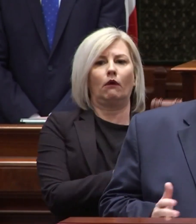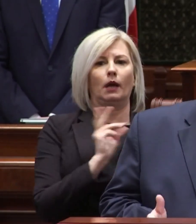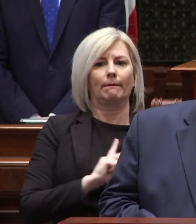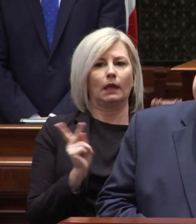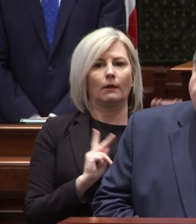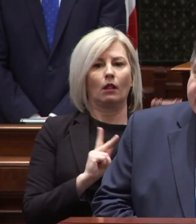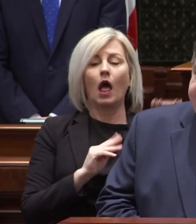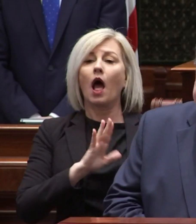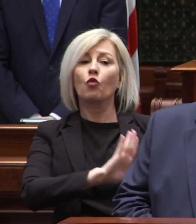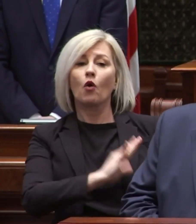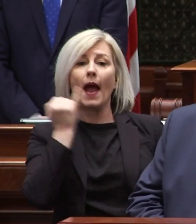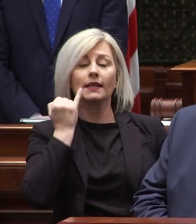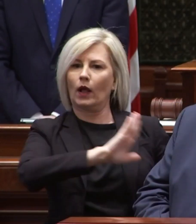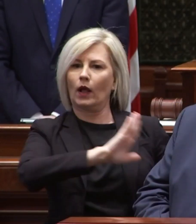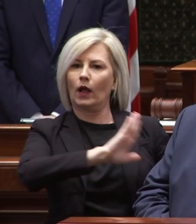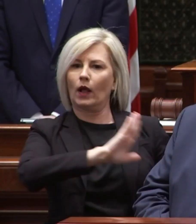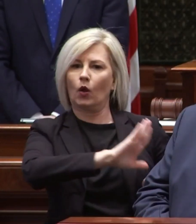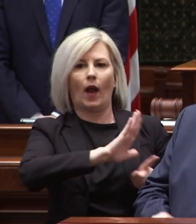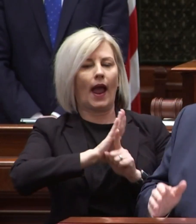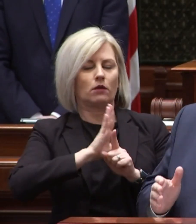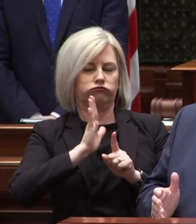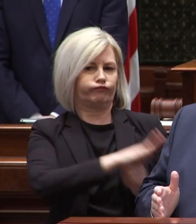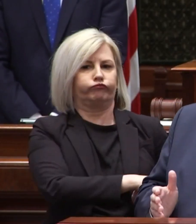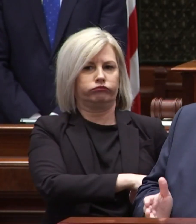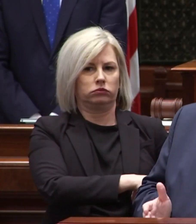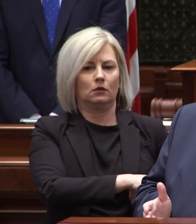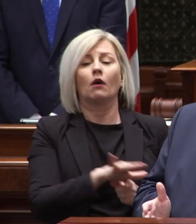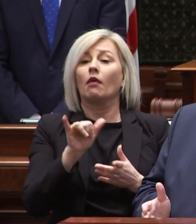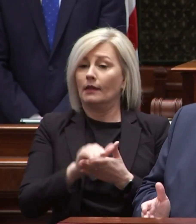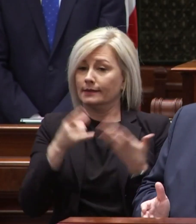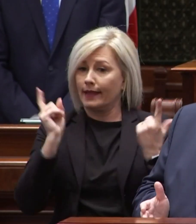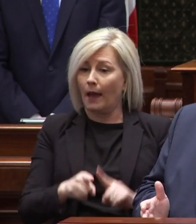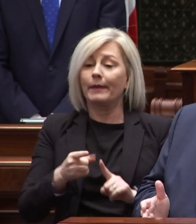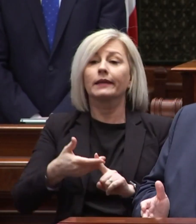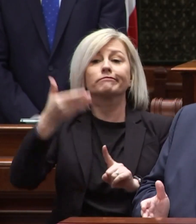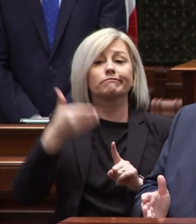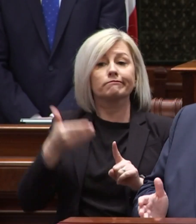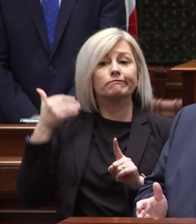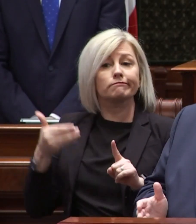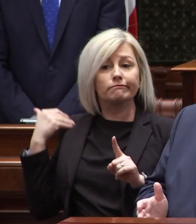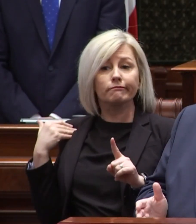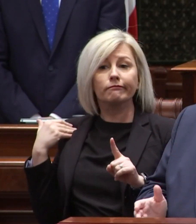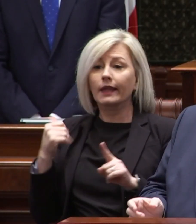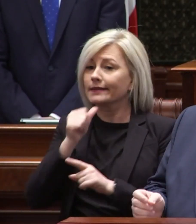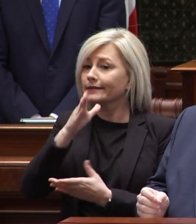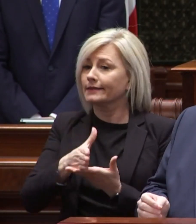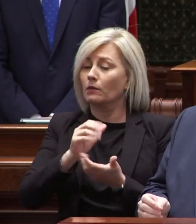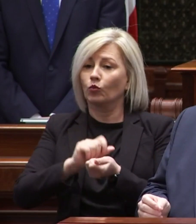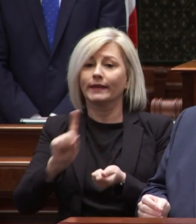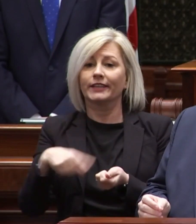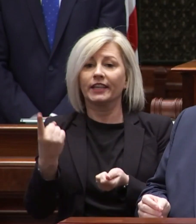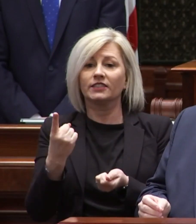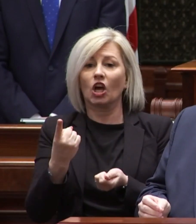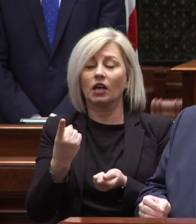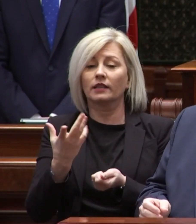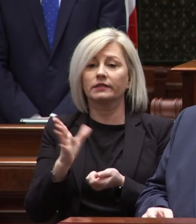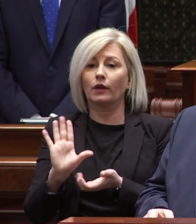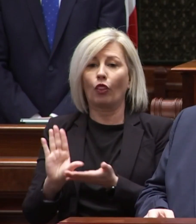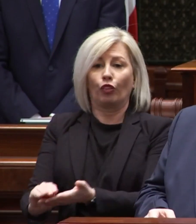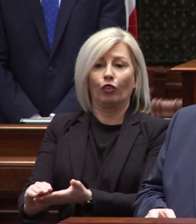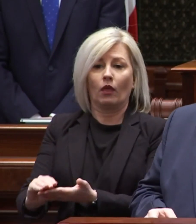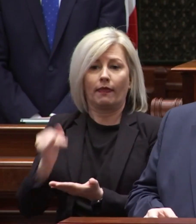and ideas they don't like this has been done in the past and it doesn't stop with just snuffing out